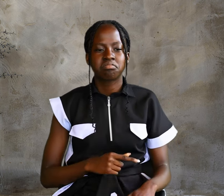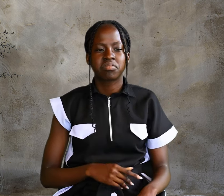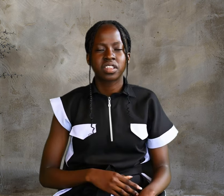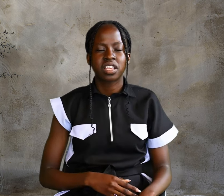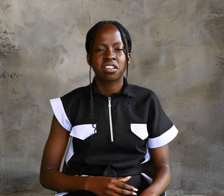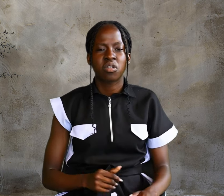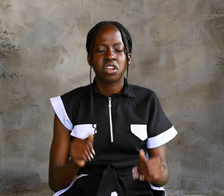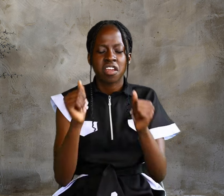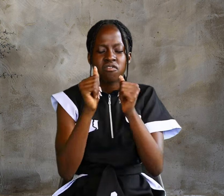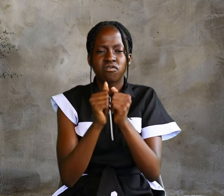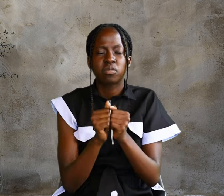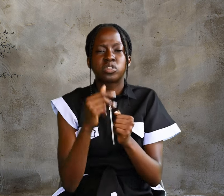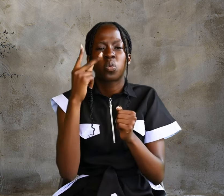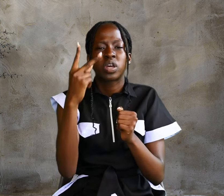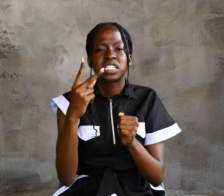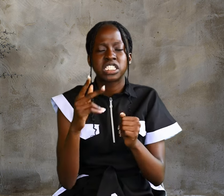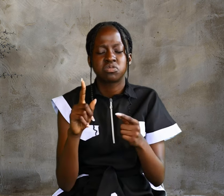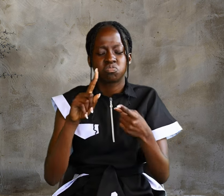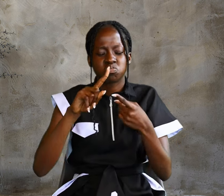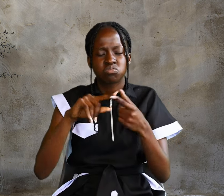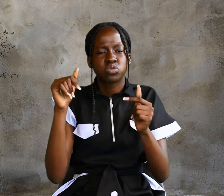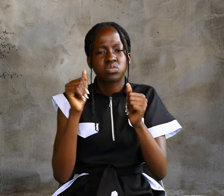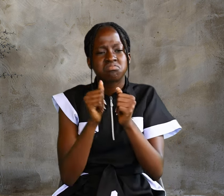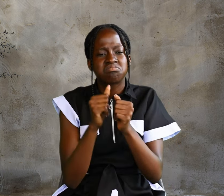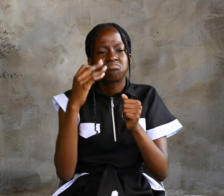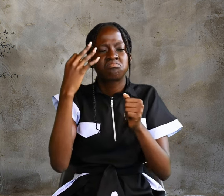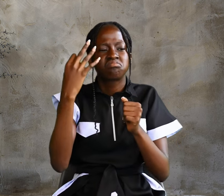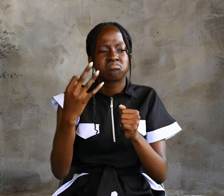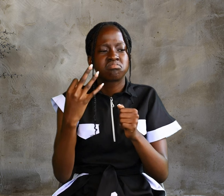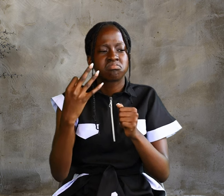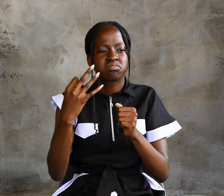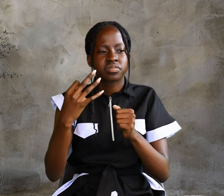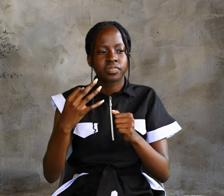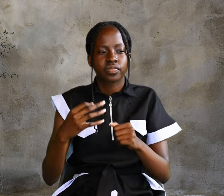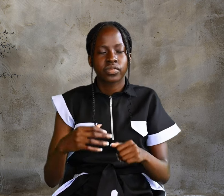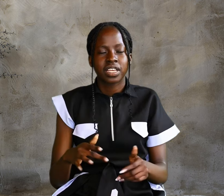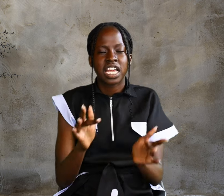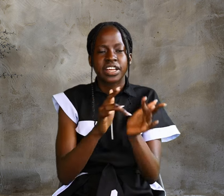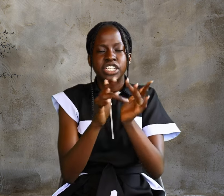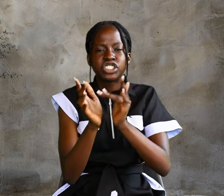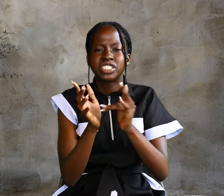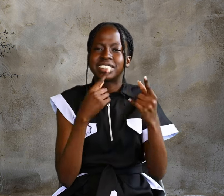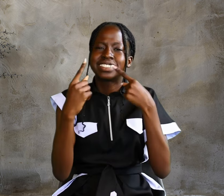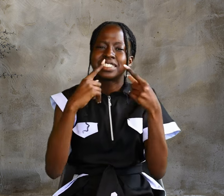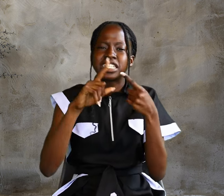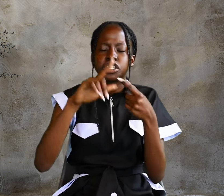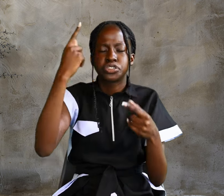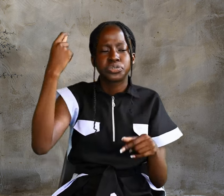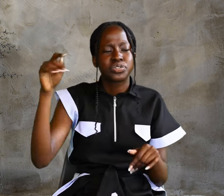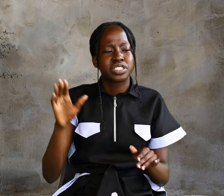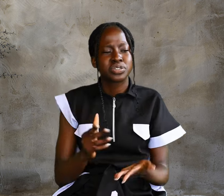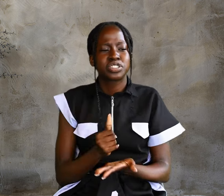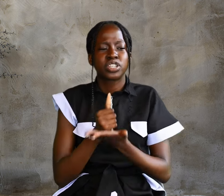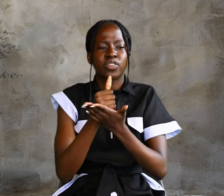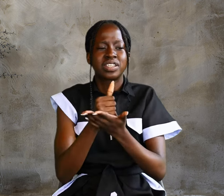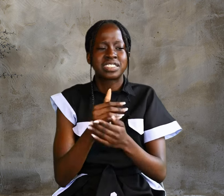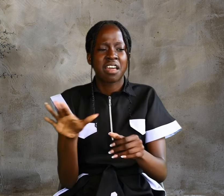each holding from twenty to thirty gallons. Jesus said to the servants,